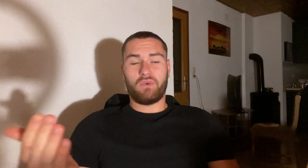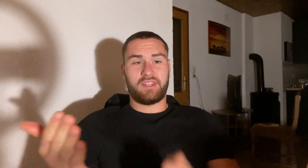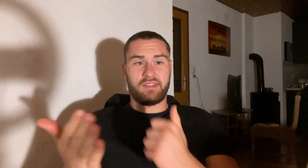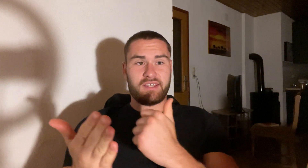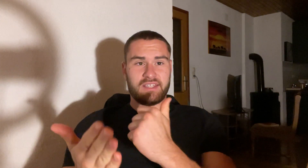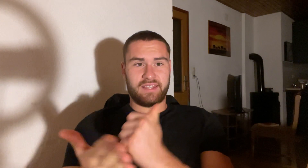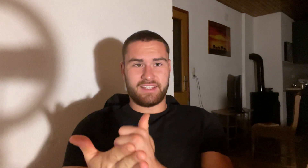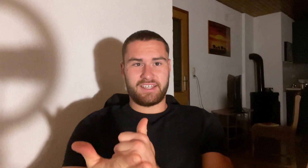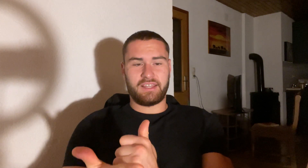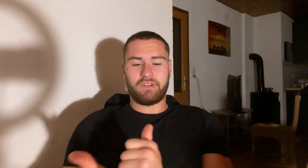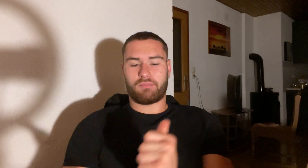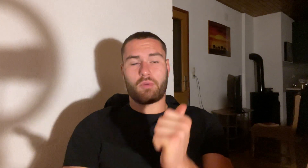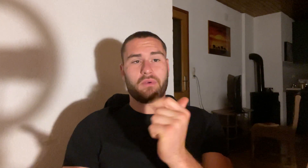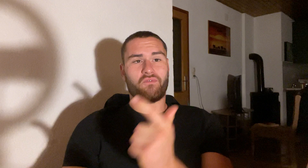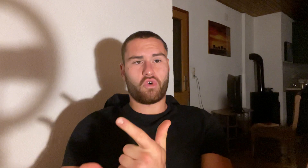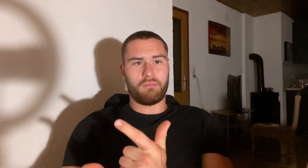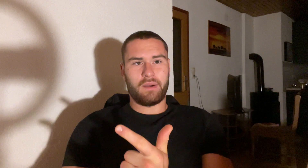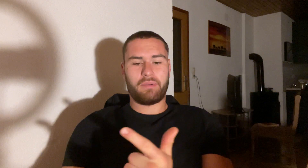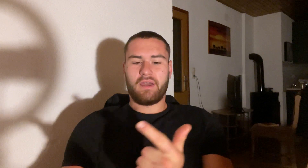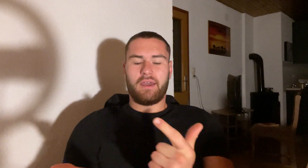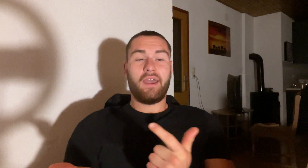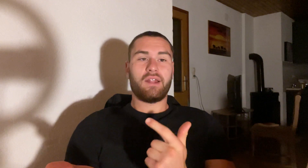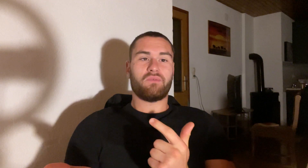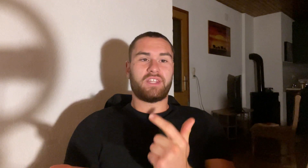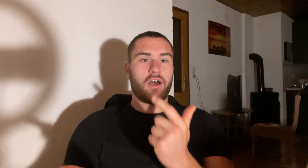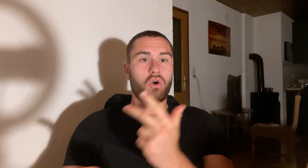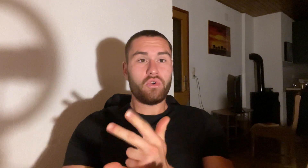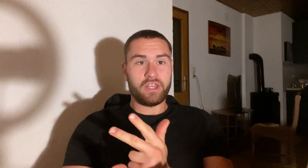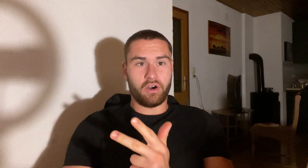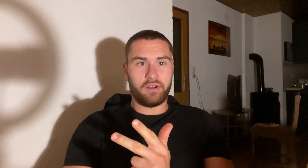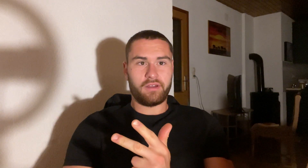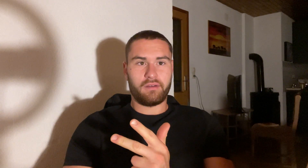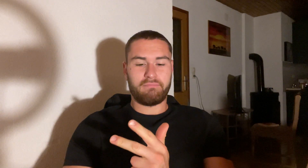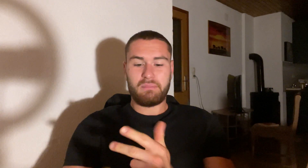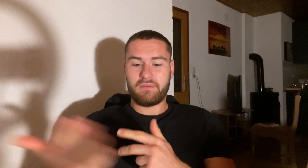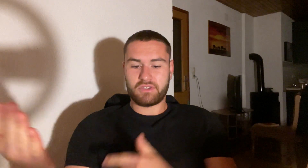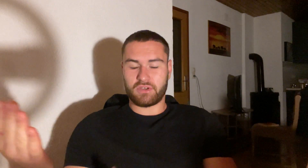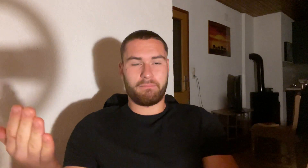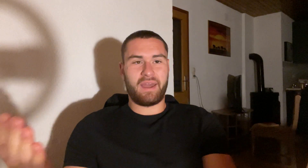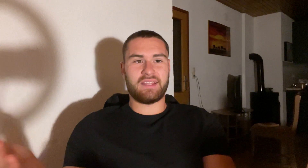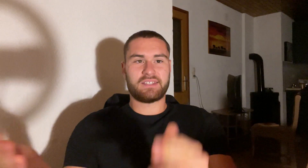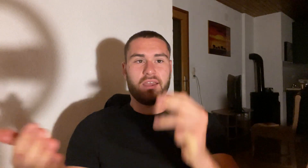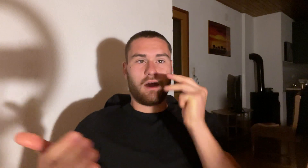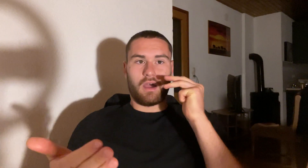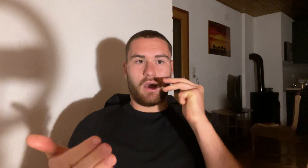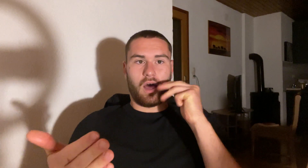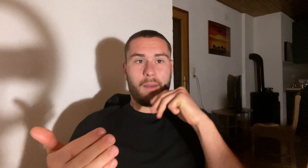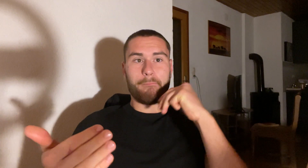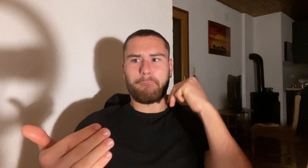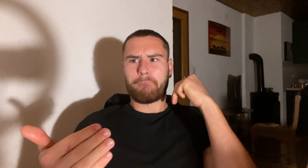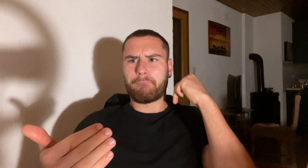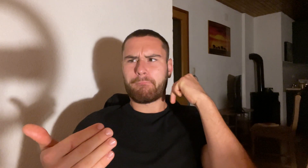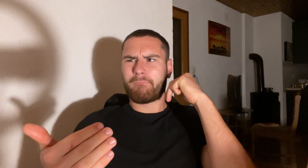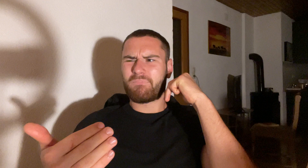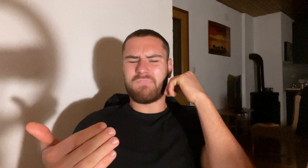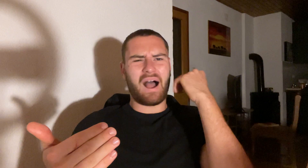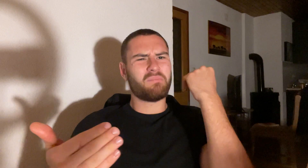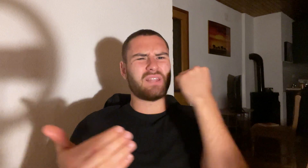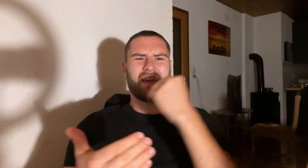with this intensity with a proper warm-up and with a hoodie on maybe even some pants I'm I'm like